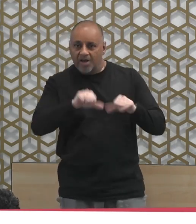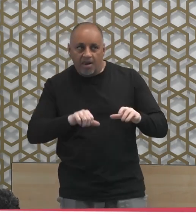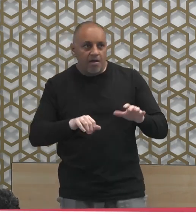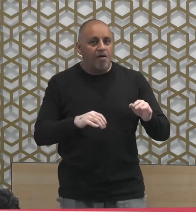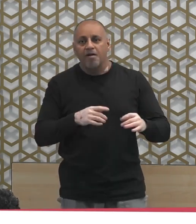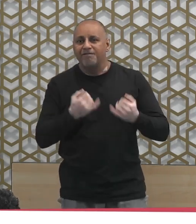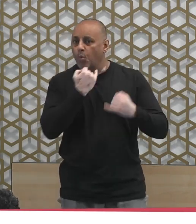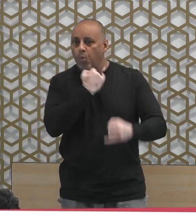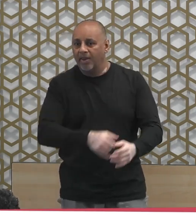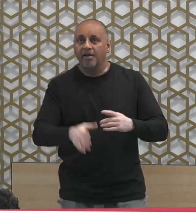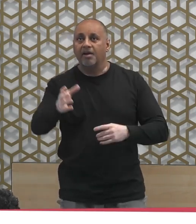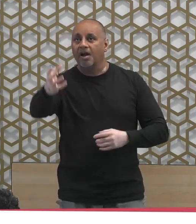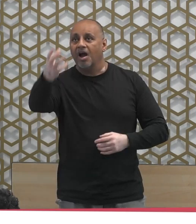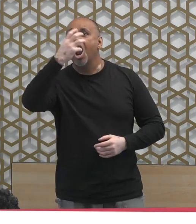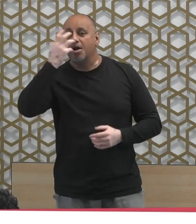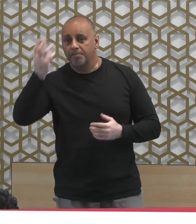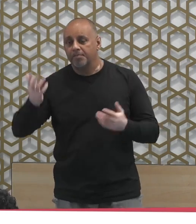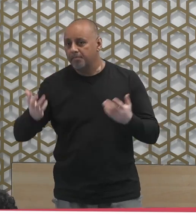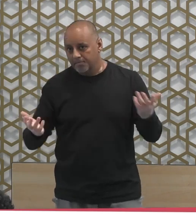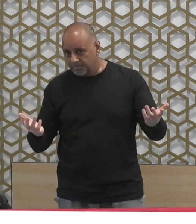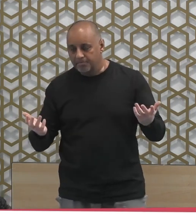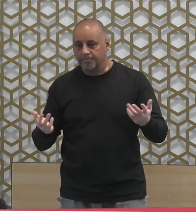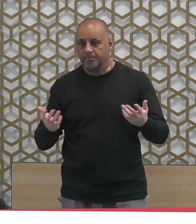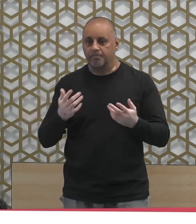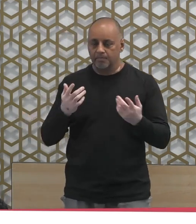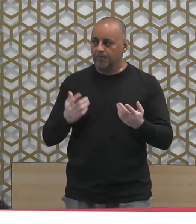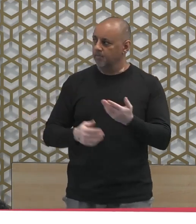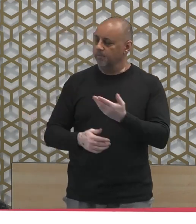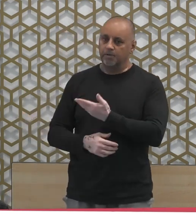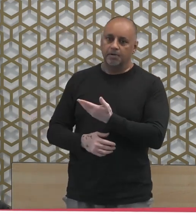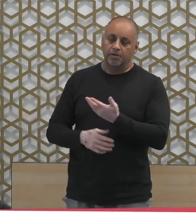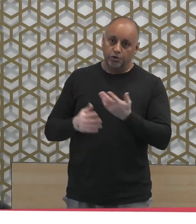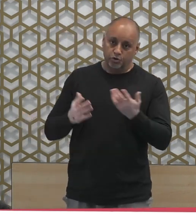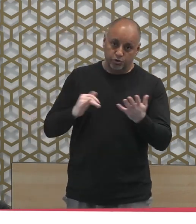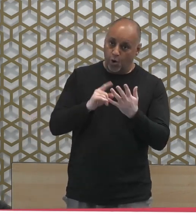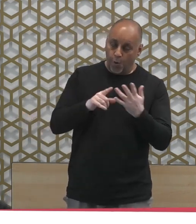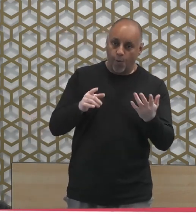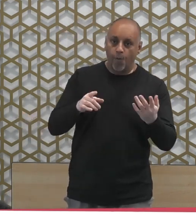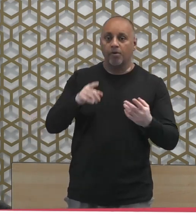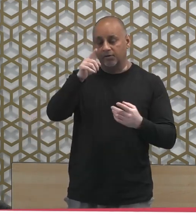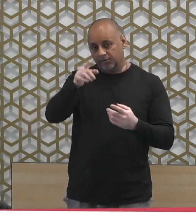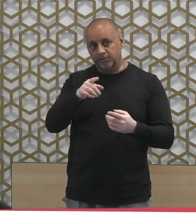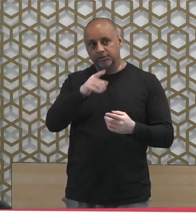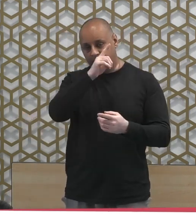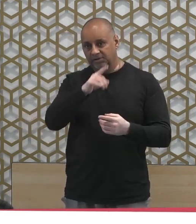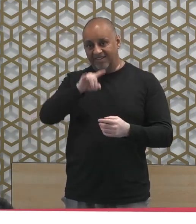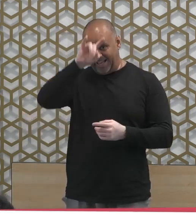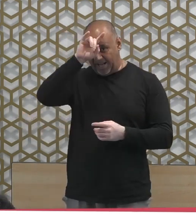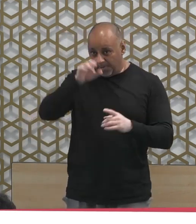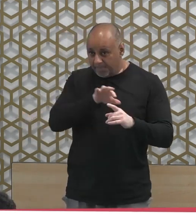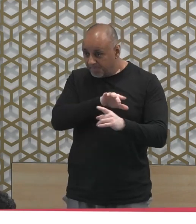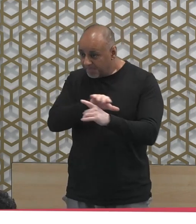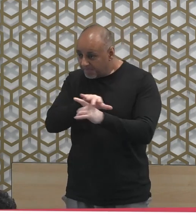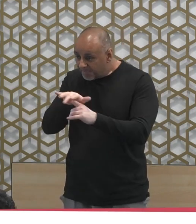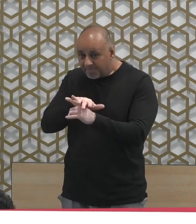and shaitan to this earth for us to live. The point being a shahid is that Iblis came to deceive and